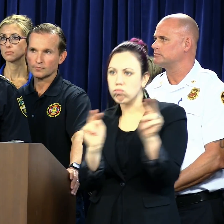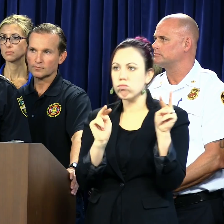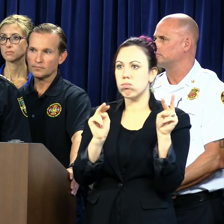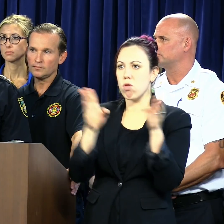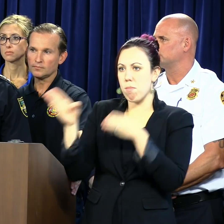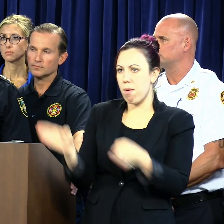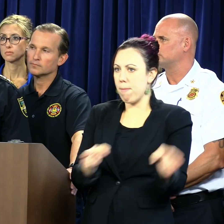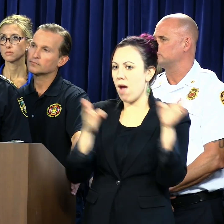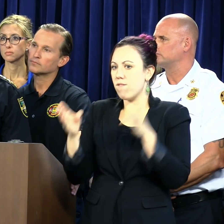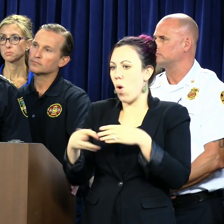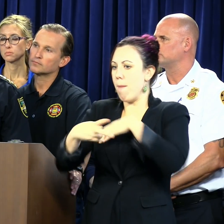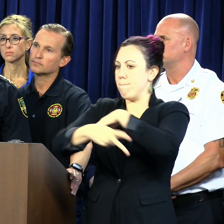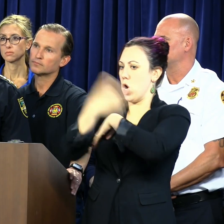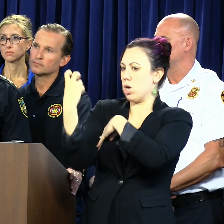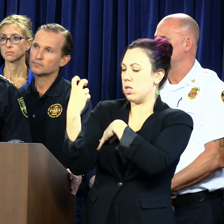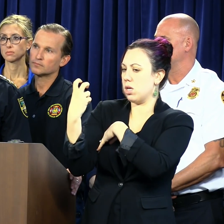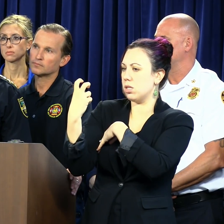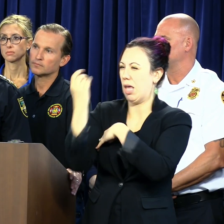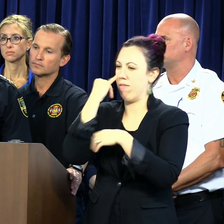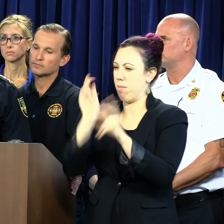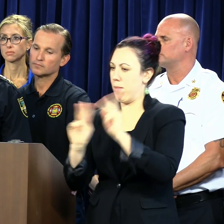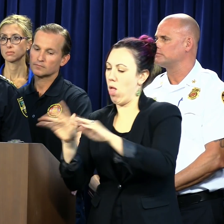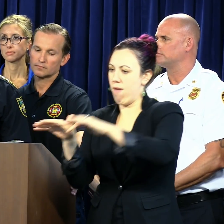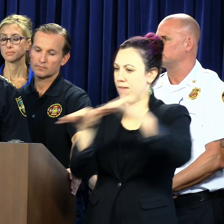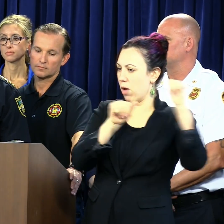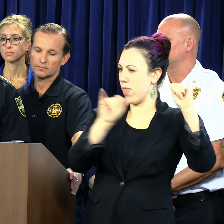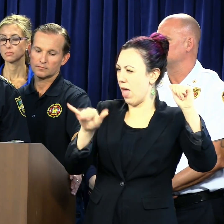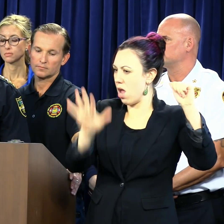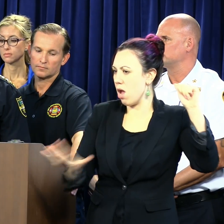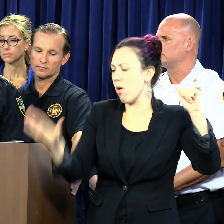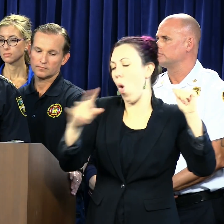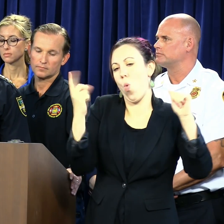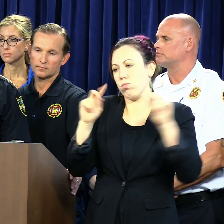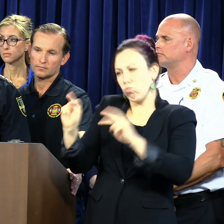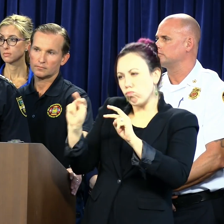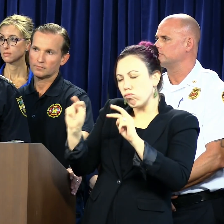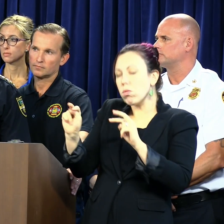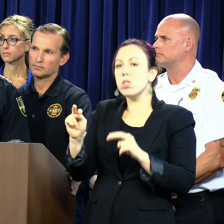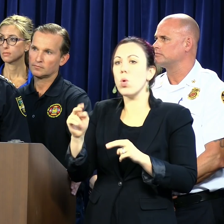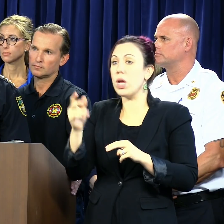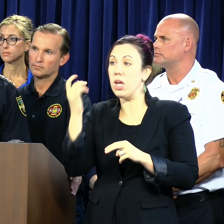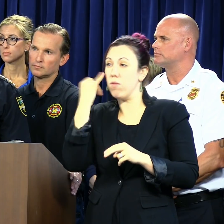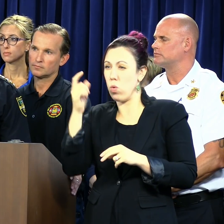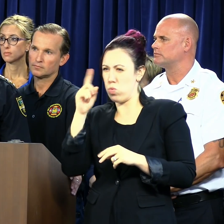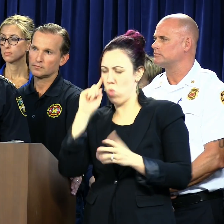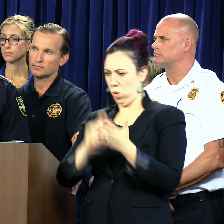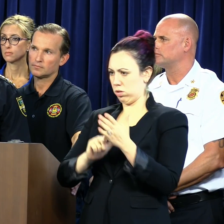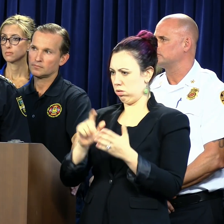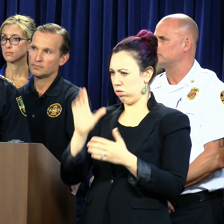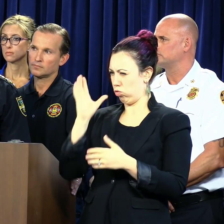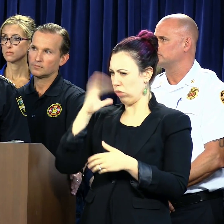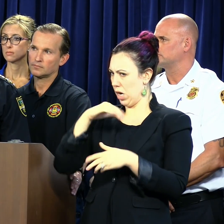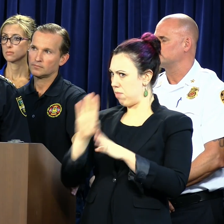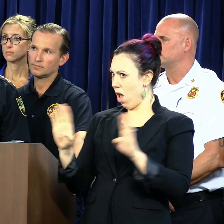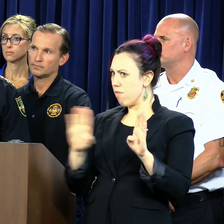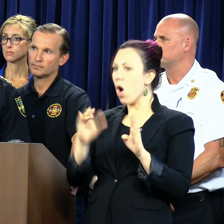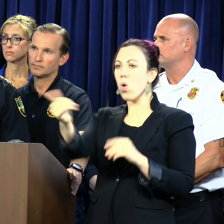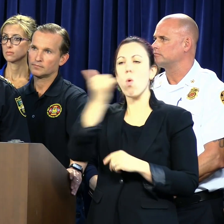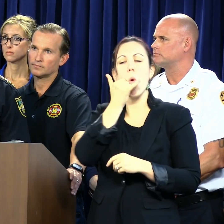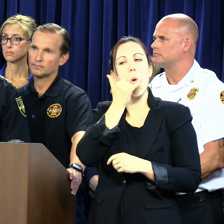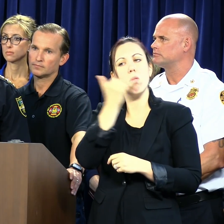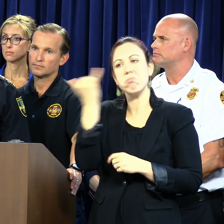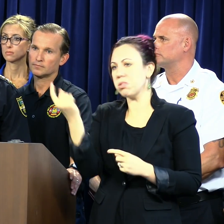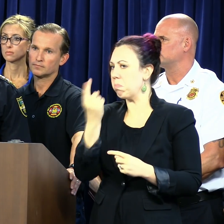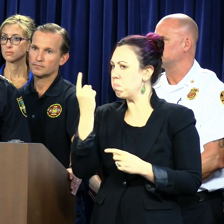you know, burglaries during evacuated areas, that type of thing. So anything that people see that looks out of the ordinary, please call us as always.